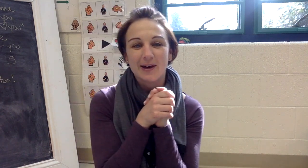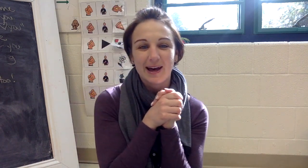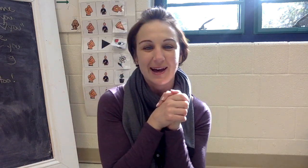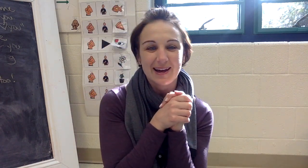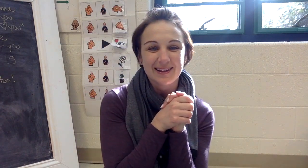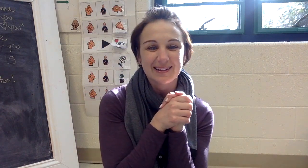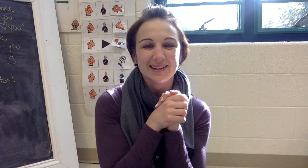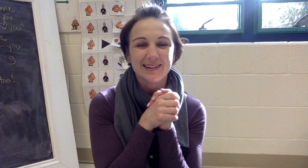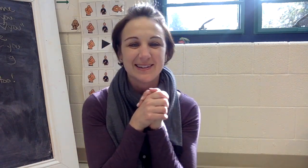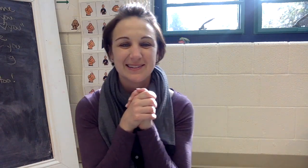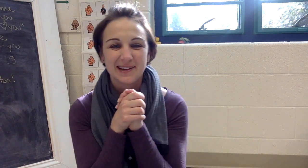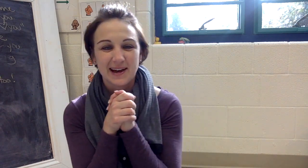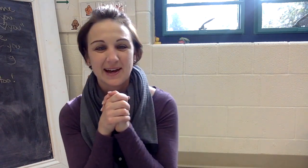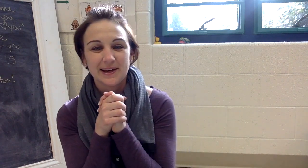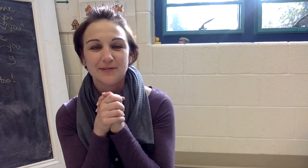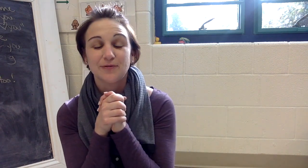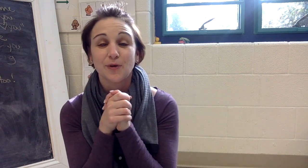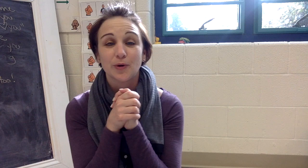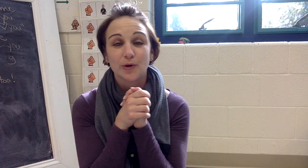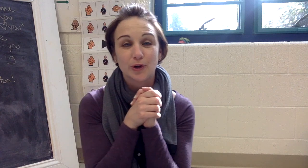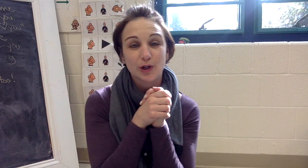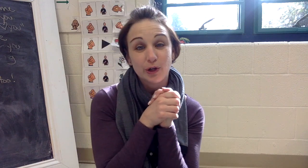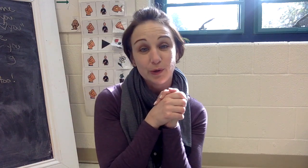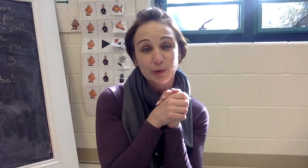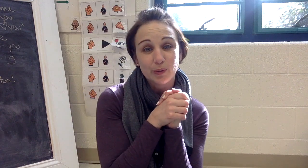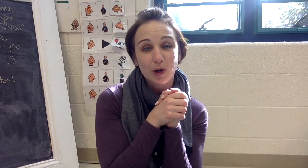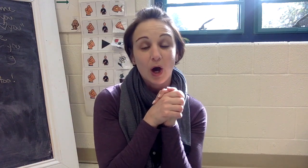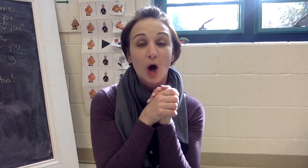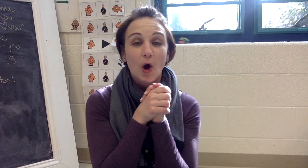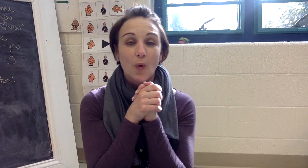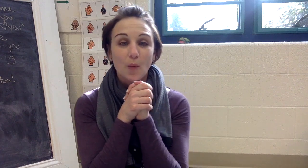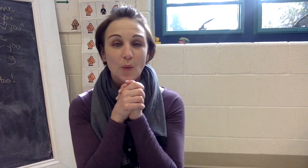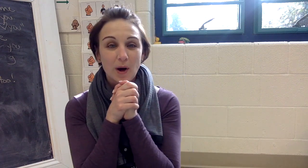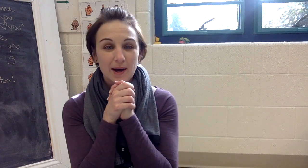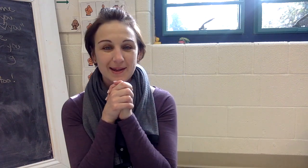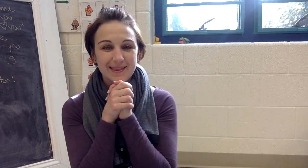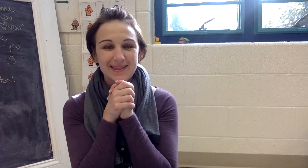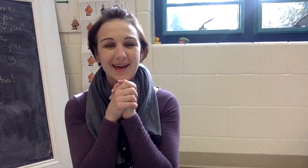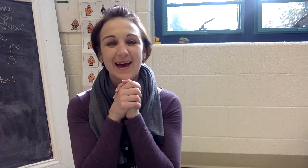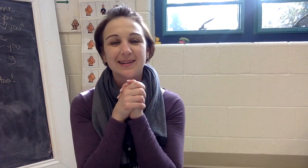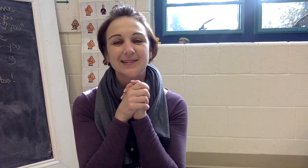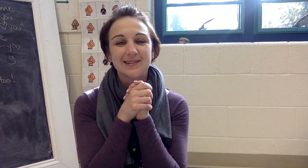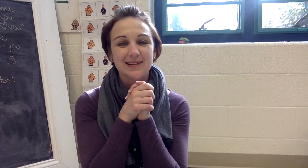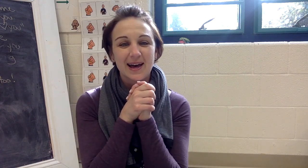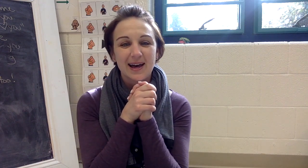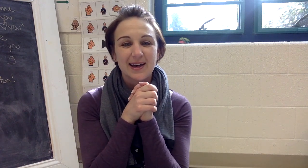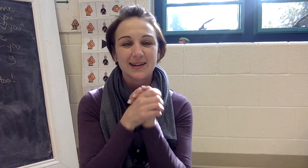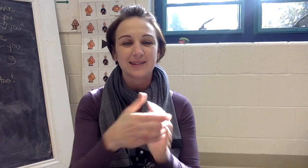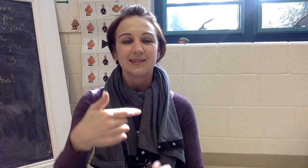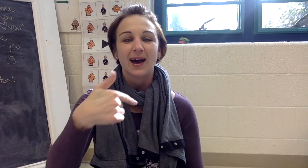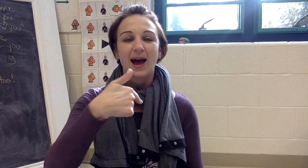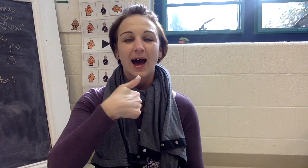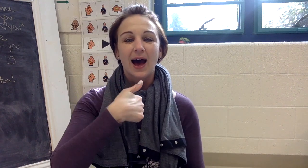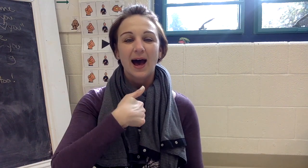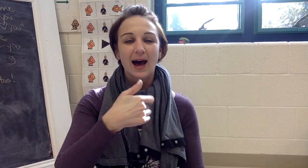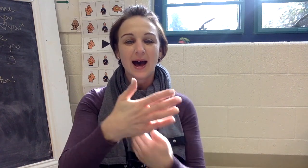valentine for you, one that says I